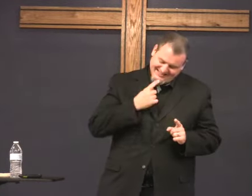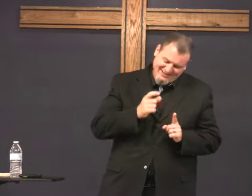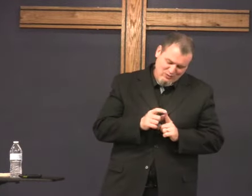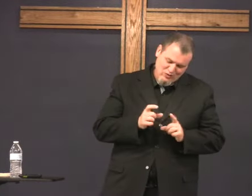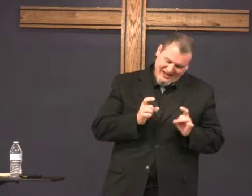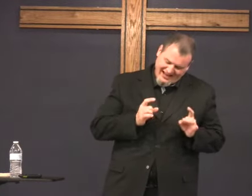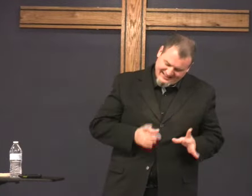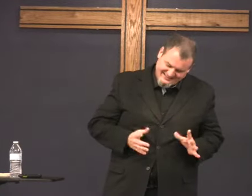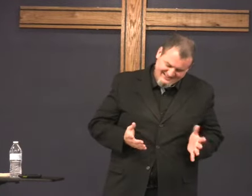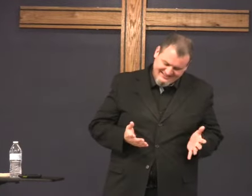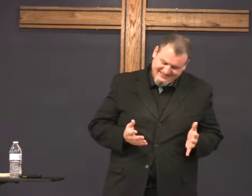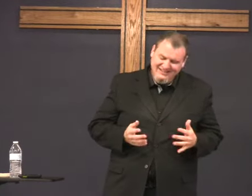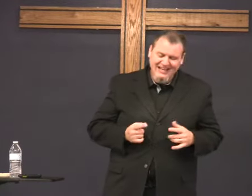I can't say the word